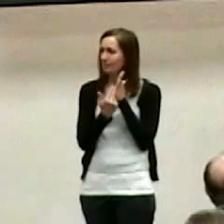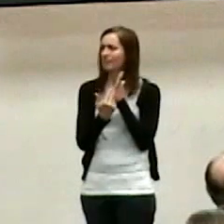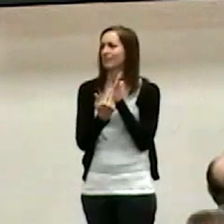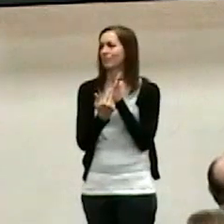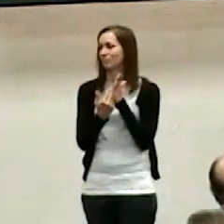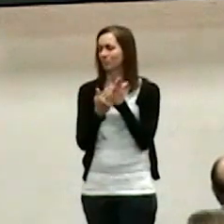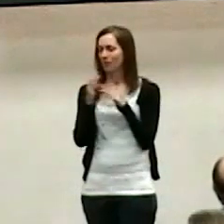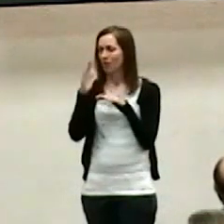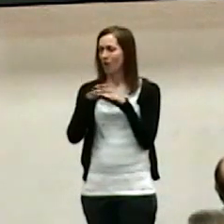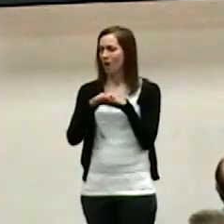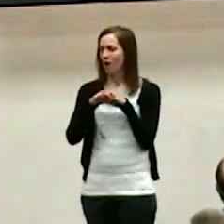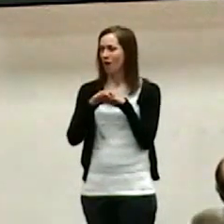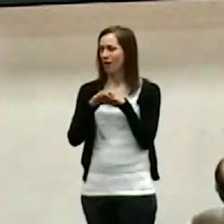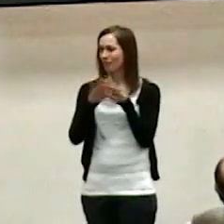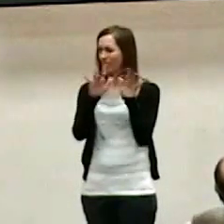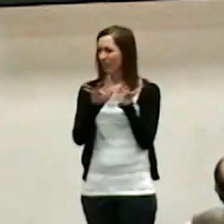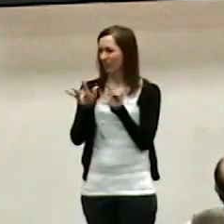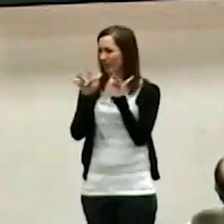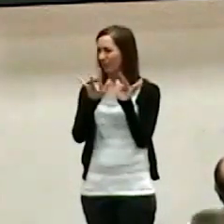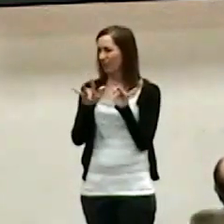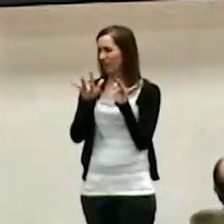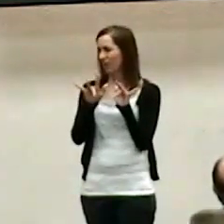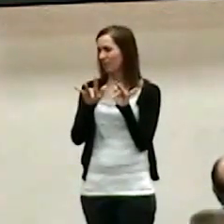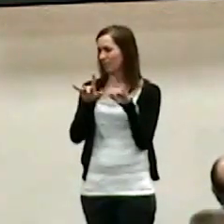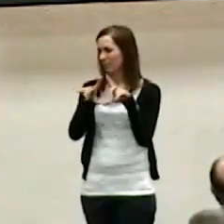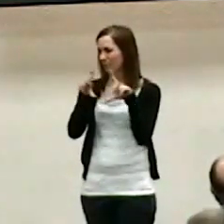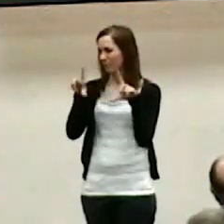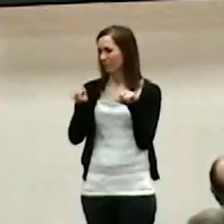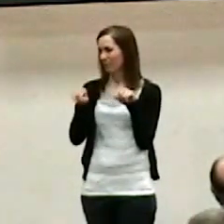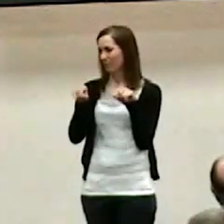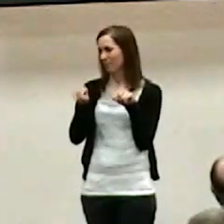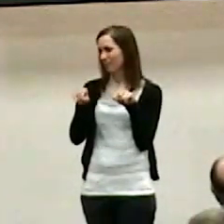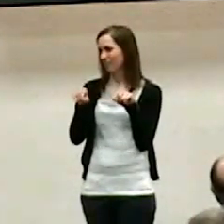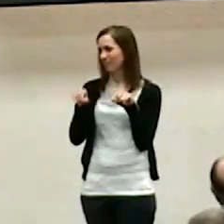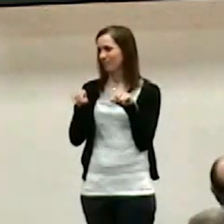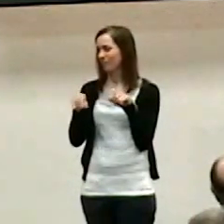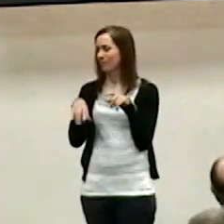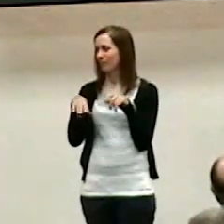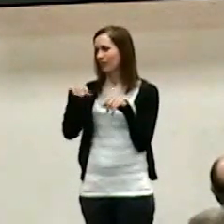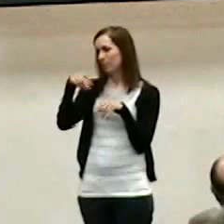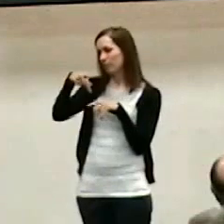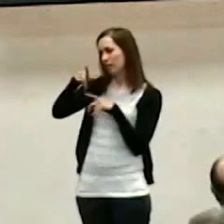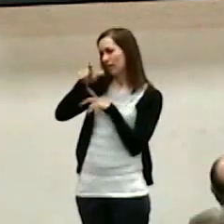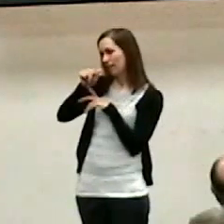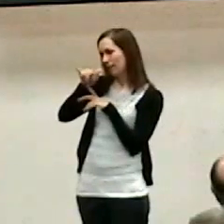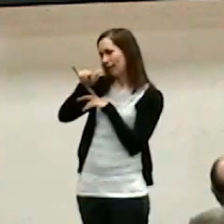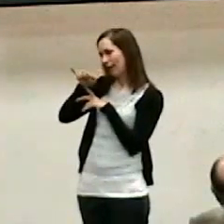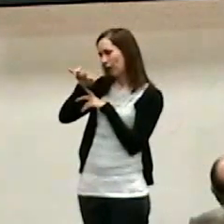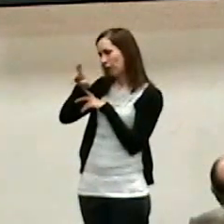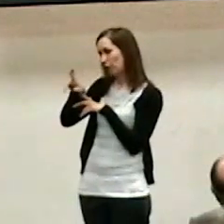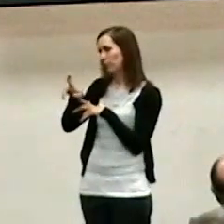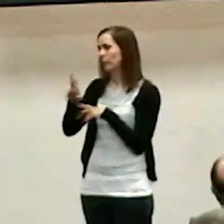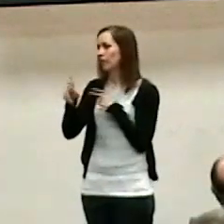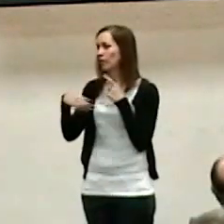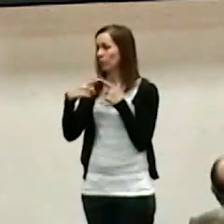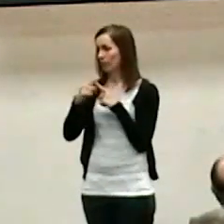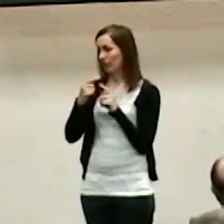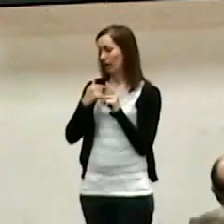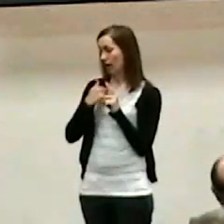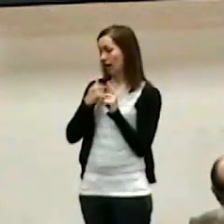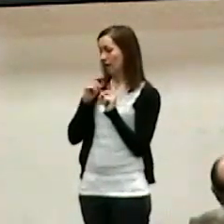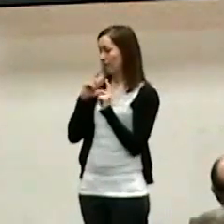when I was out there back in October at the Sun Valley